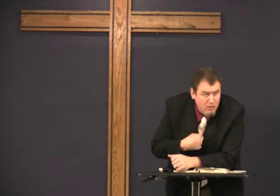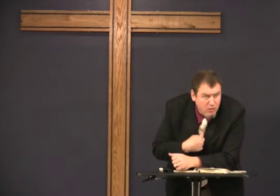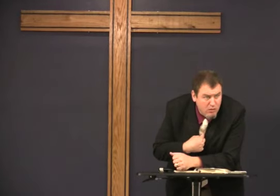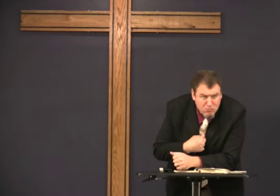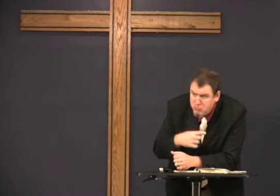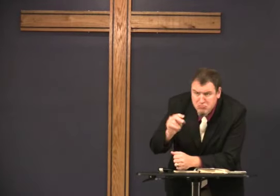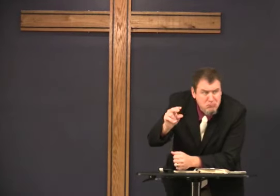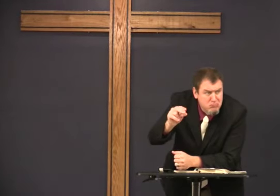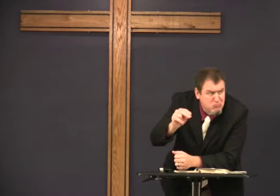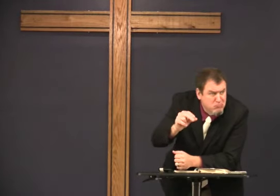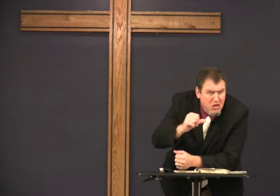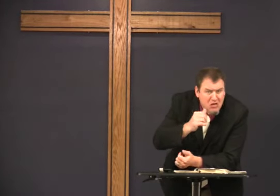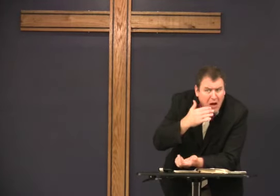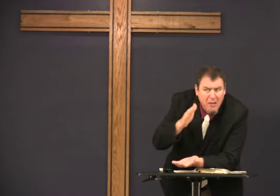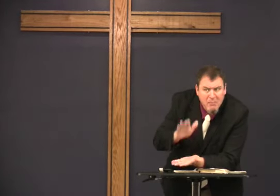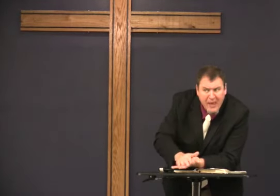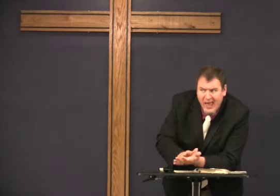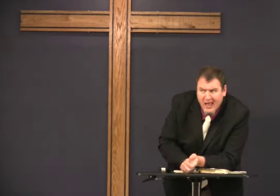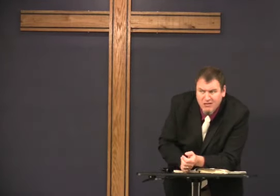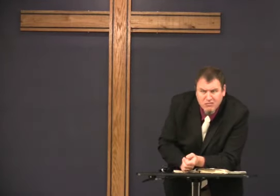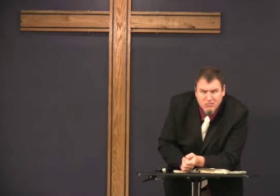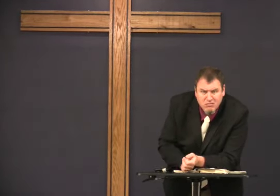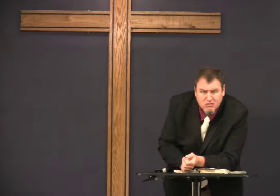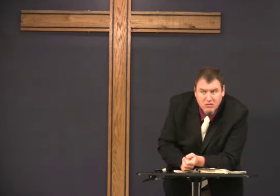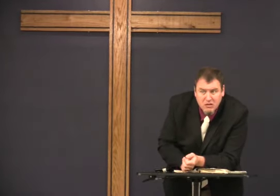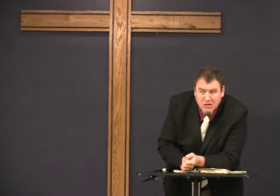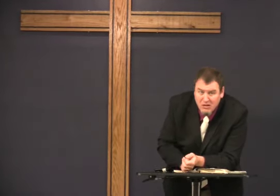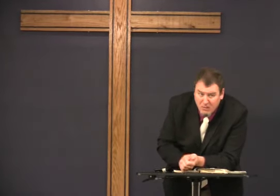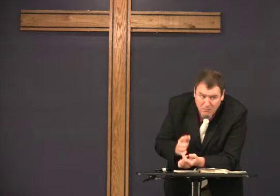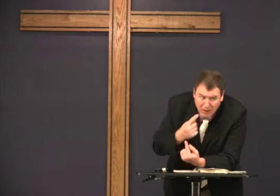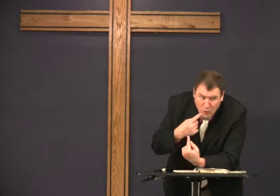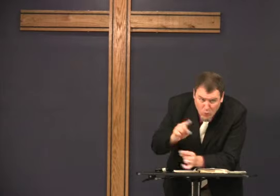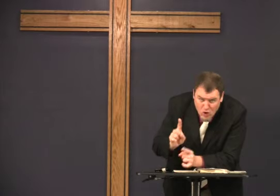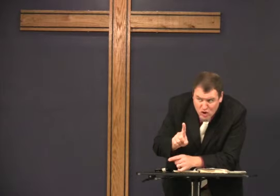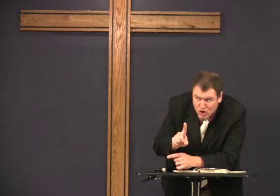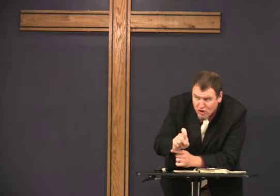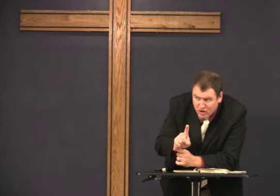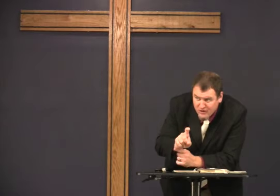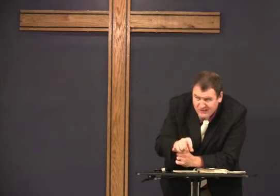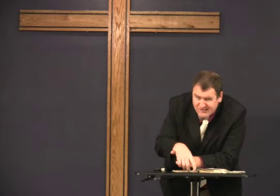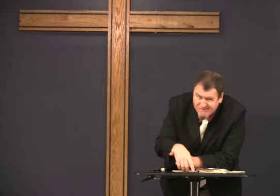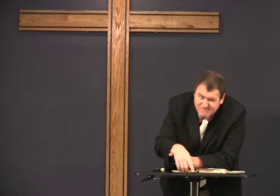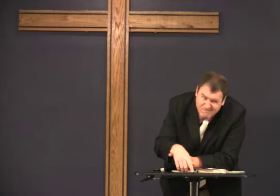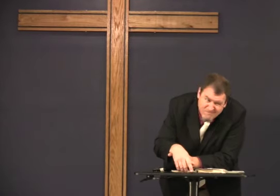Am I bad? No. It's not bad, but will it work?